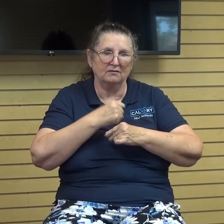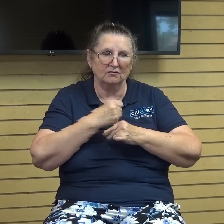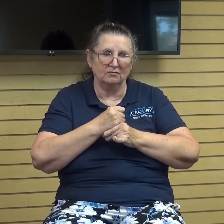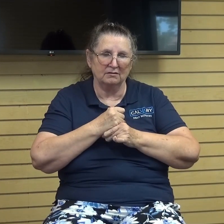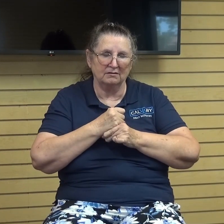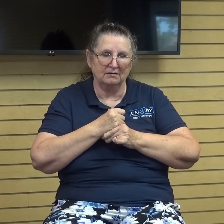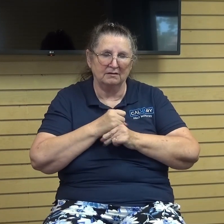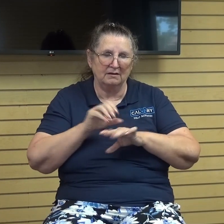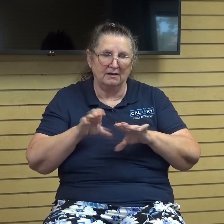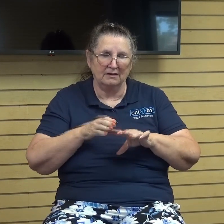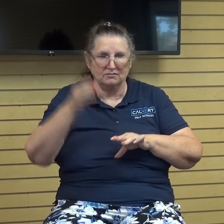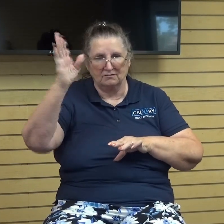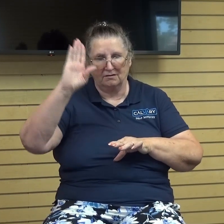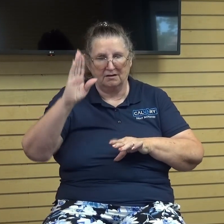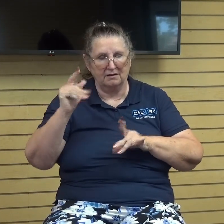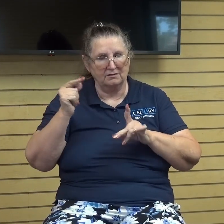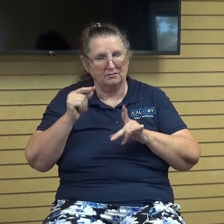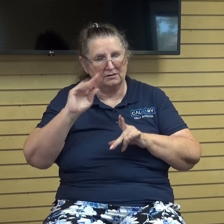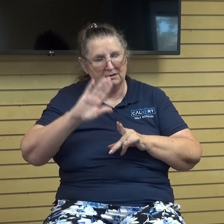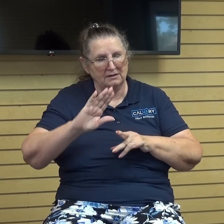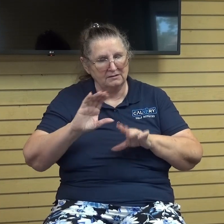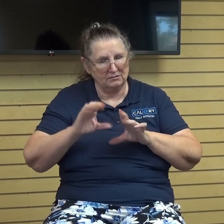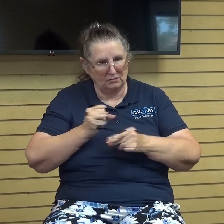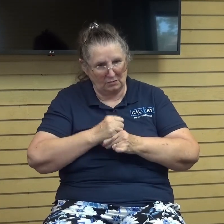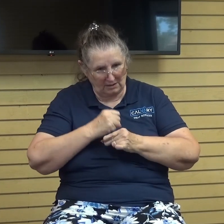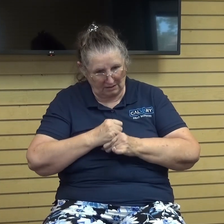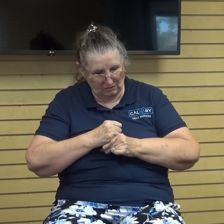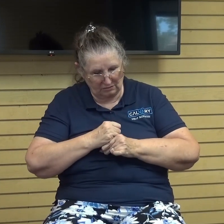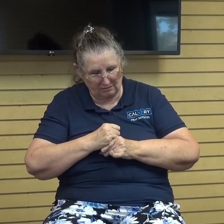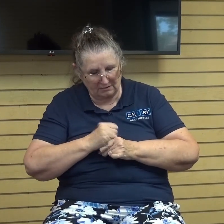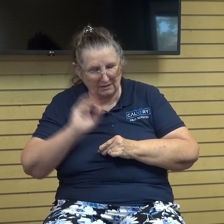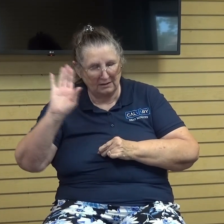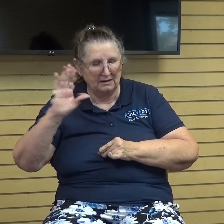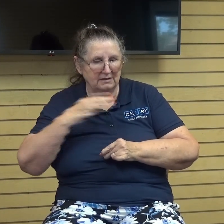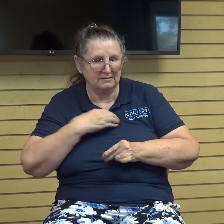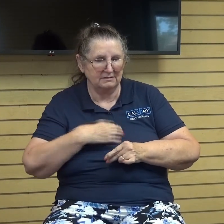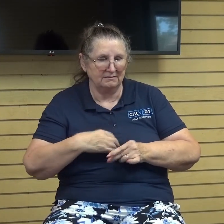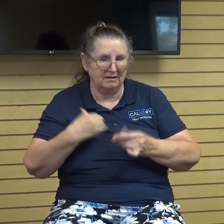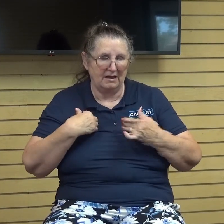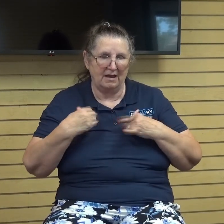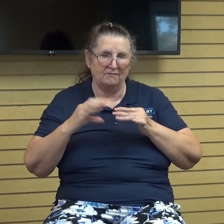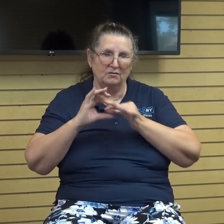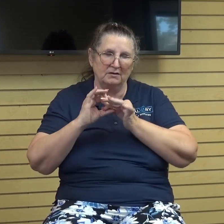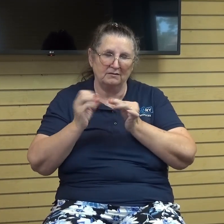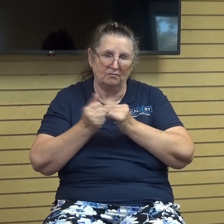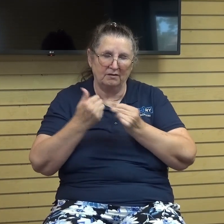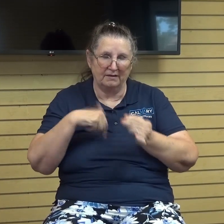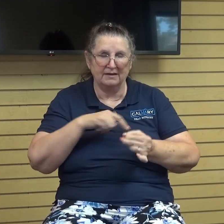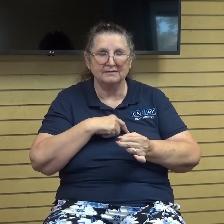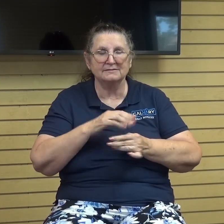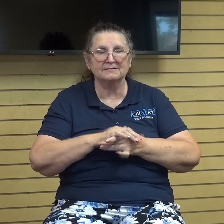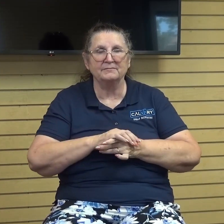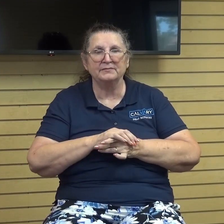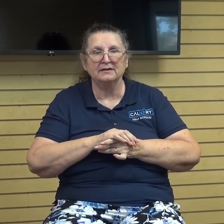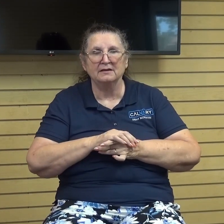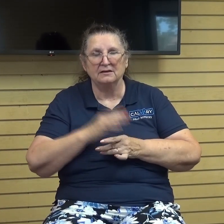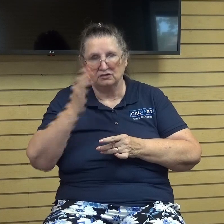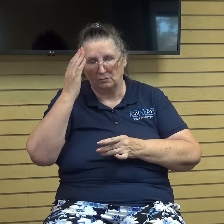action of god toward his creation and his desire to have a relationship with us and to be known by us